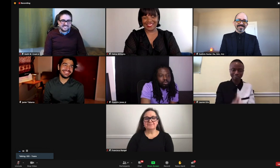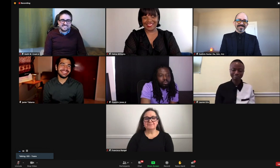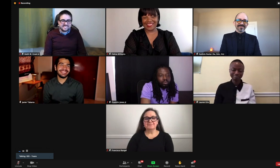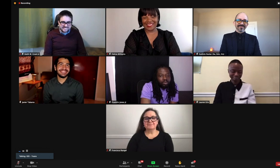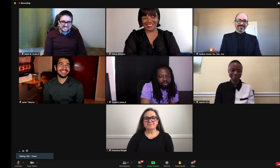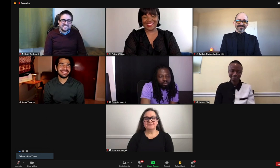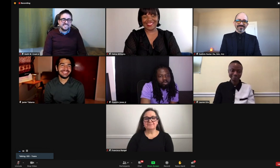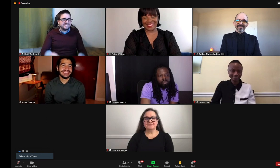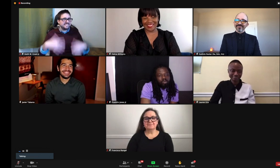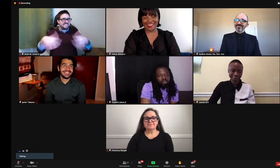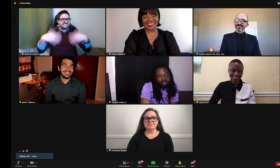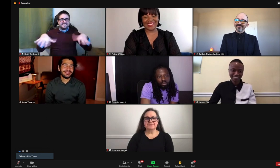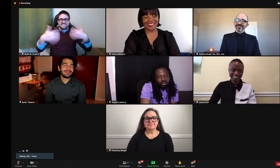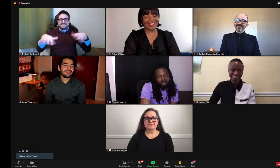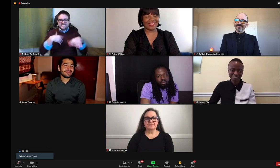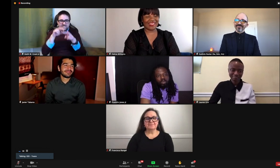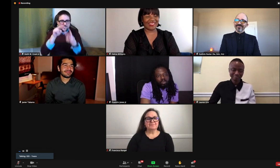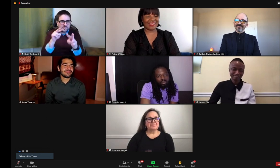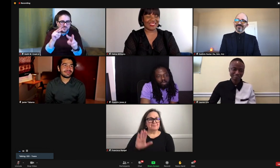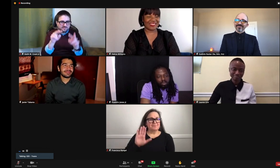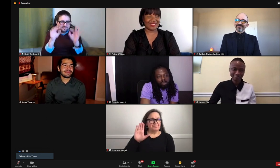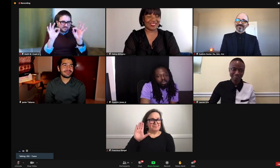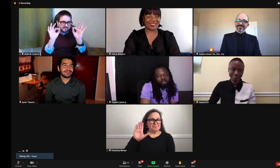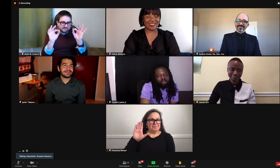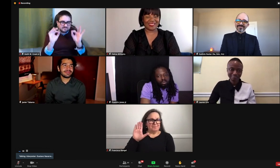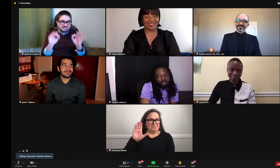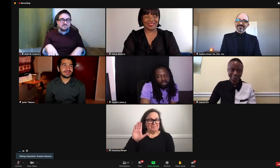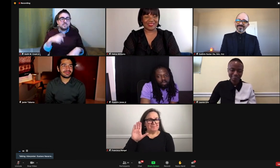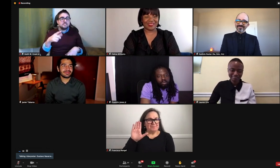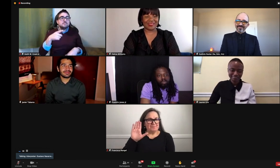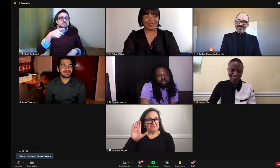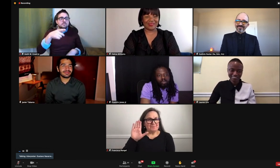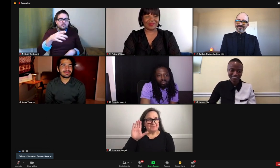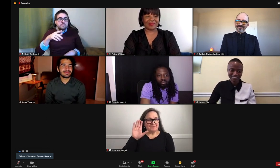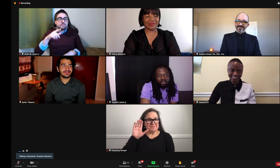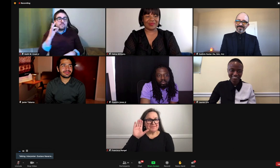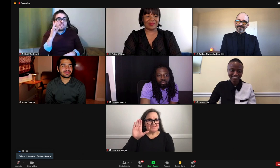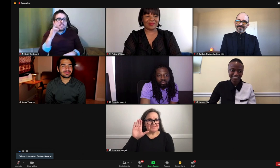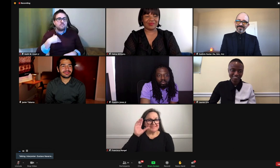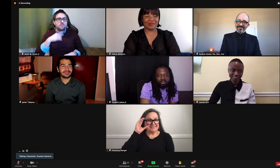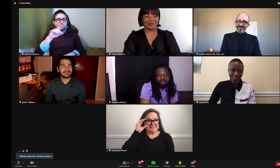market that on social media. That's so exciting. Very much looking forward to it. That's it, Kat.